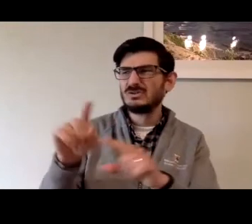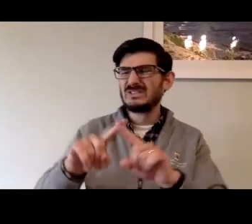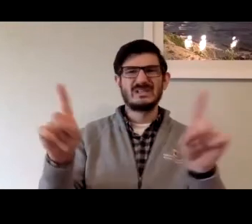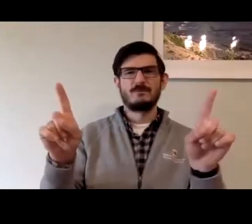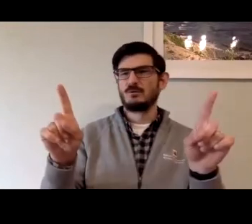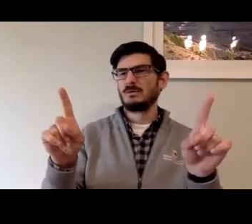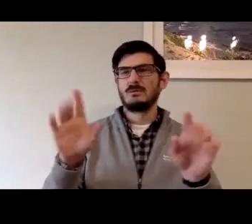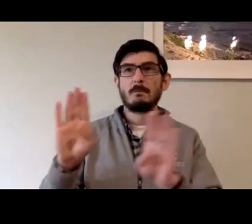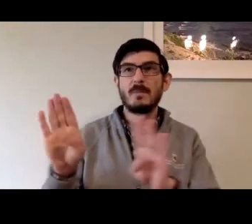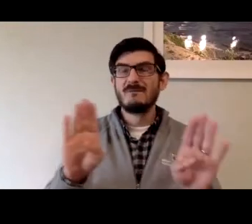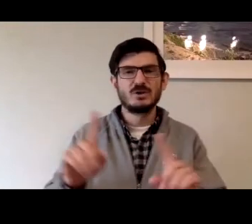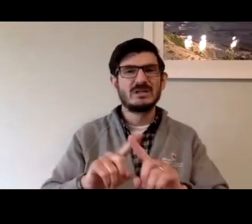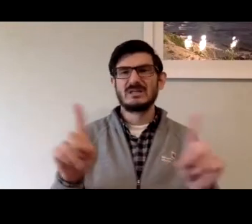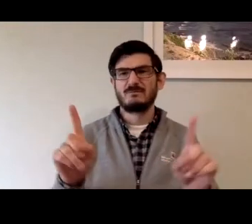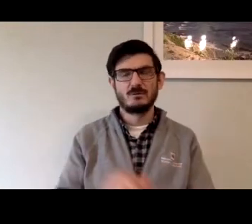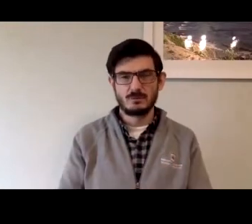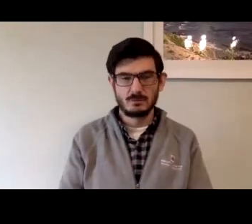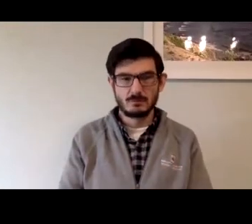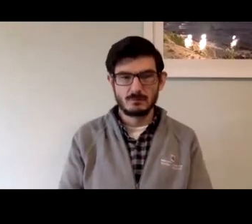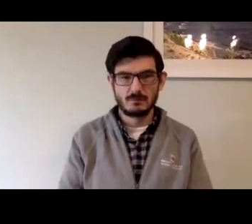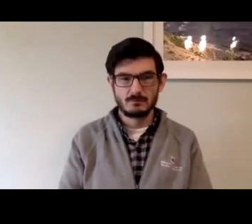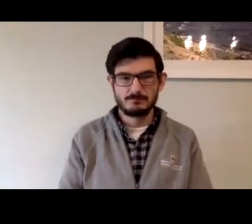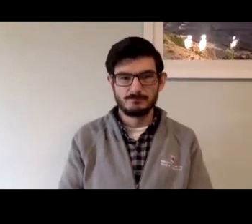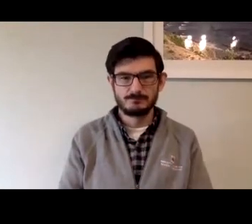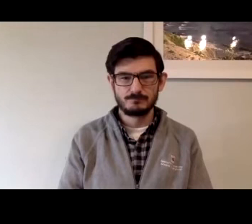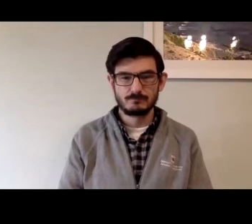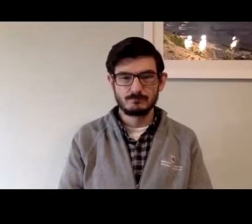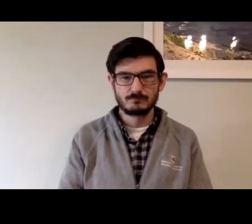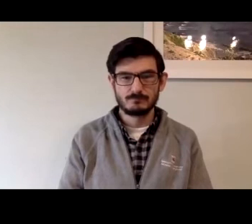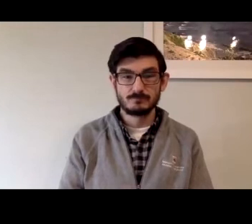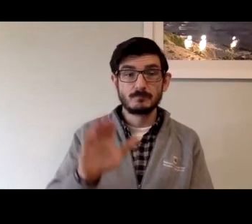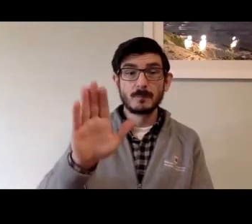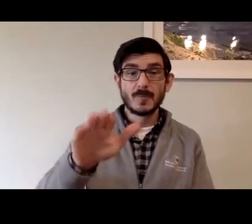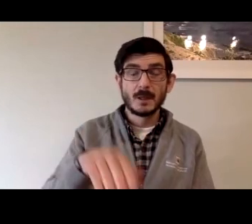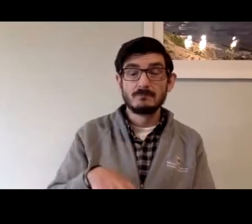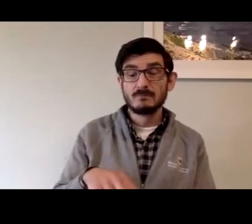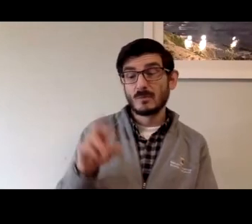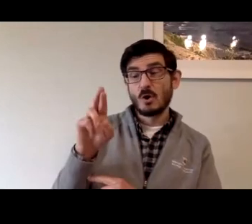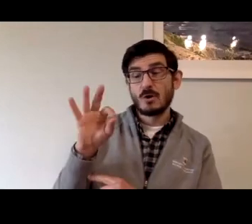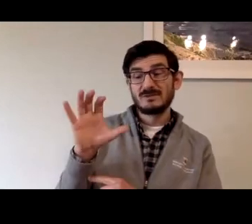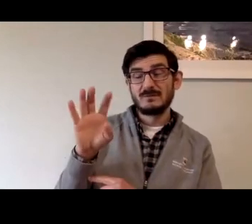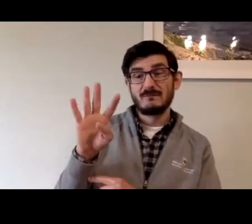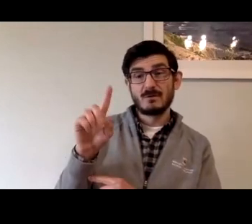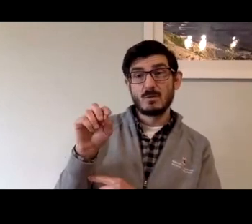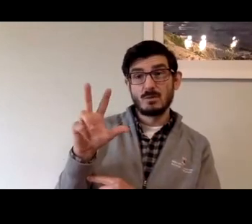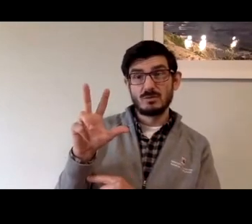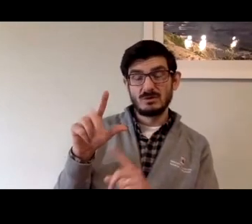text to 911 functionality behaves entirely differently than what we're talking about here.